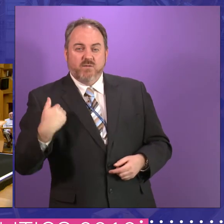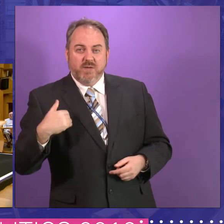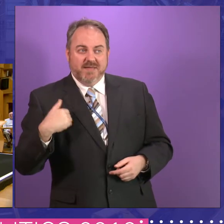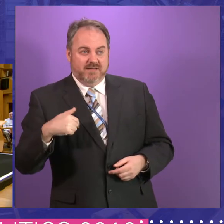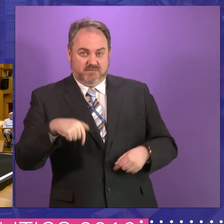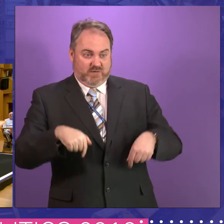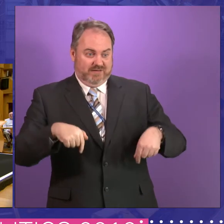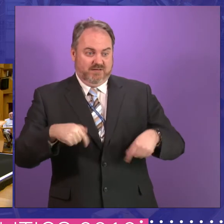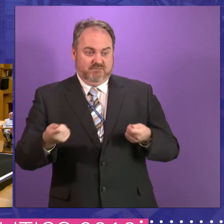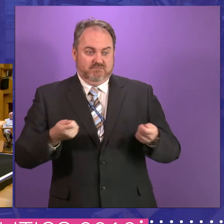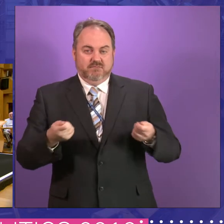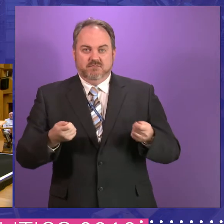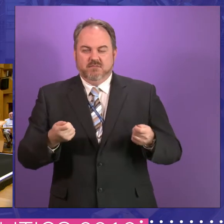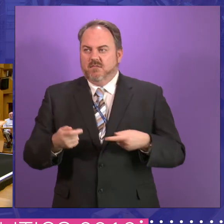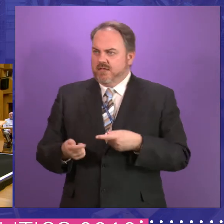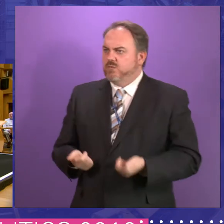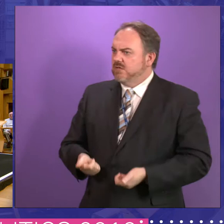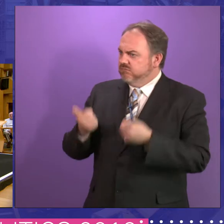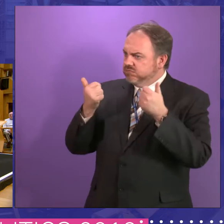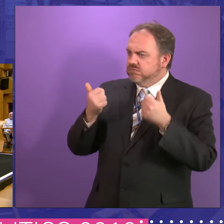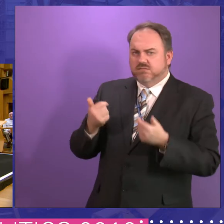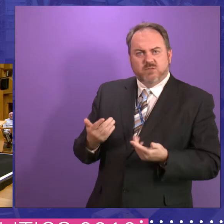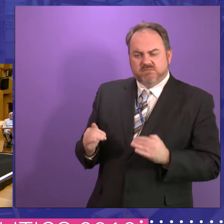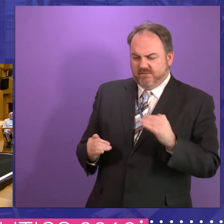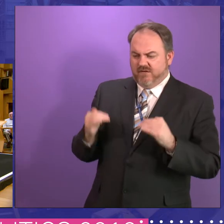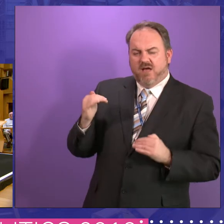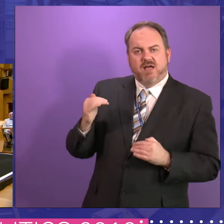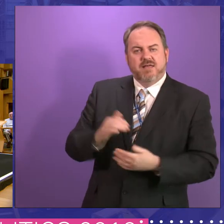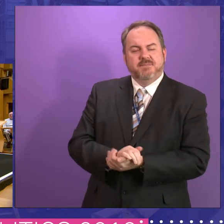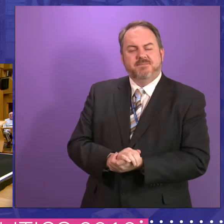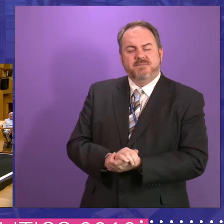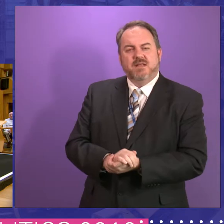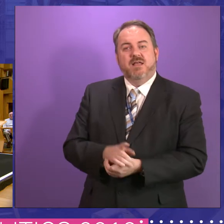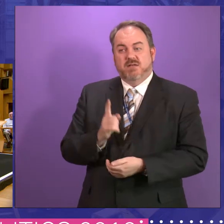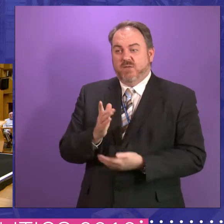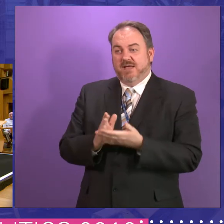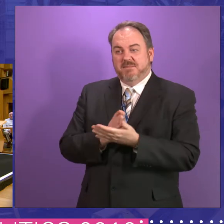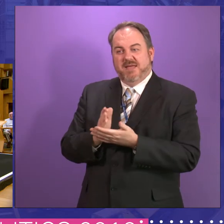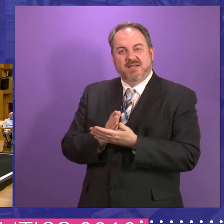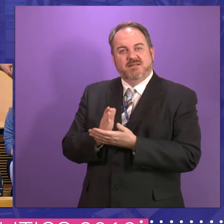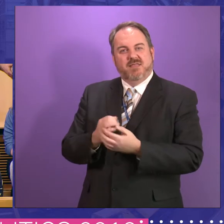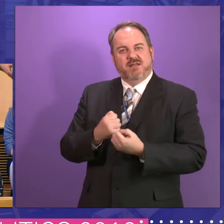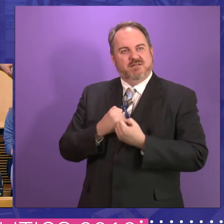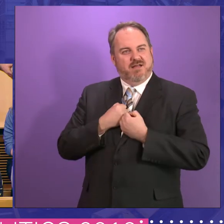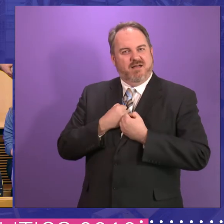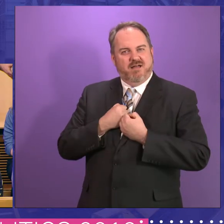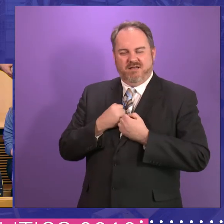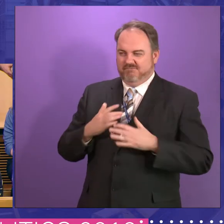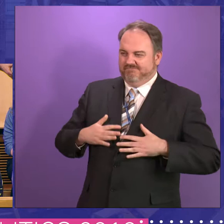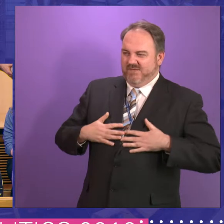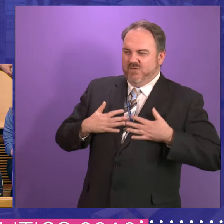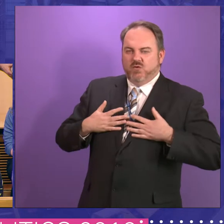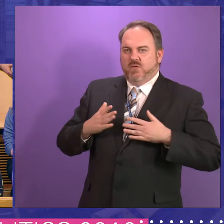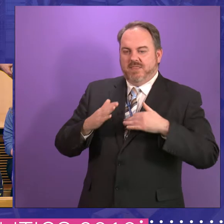Yeah. And it was a very creditable performance indeed. And it did suggest that the sort of architecture of the Parliament, not the